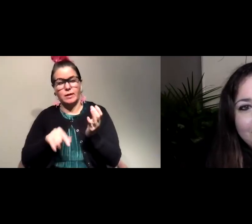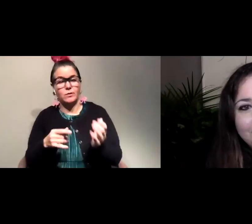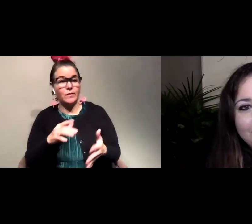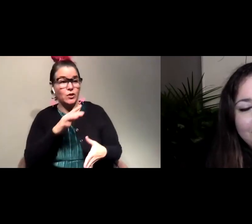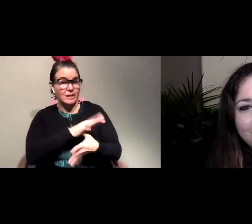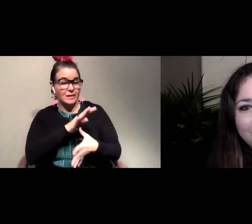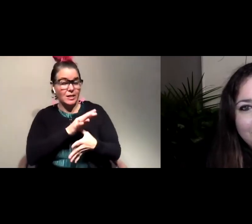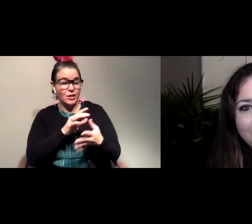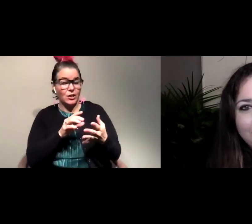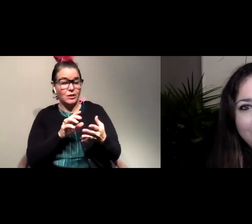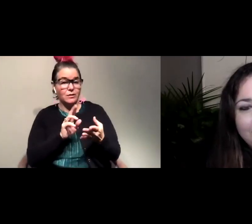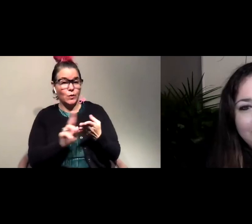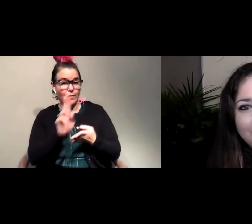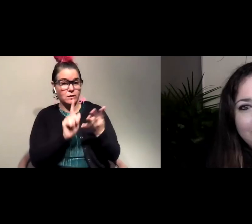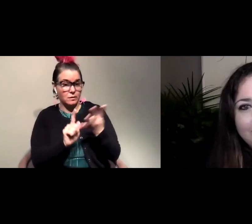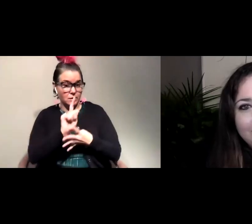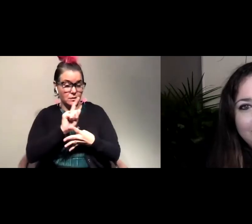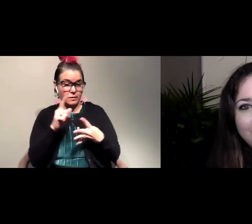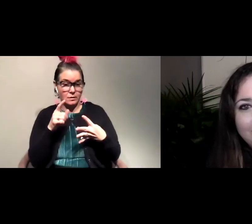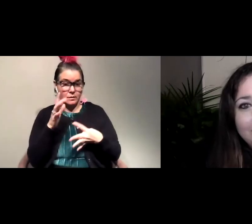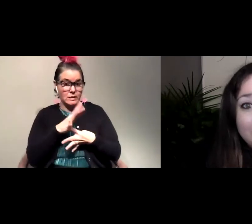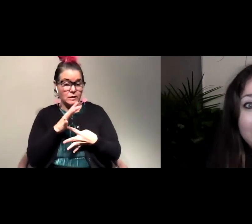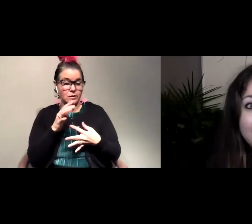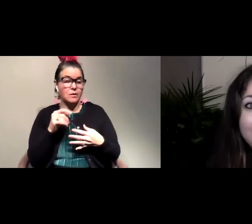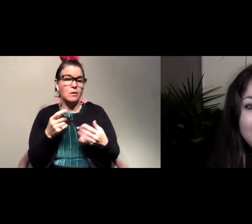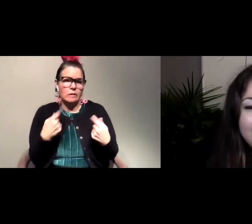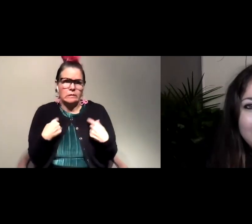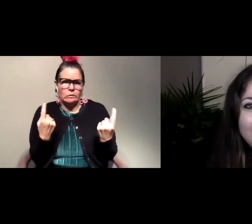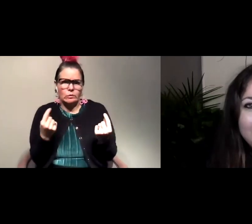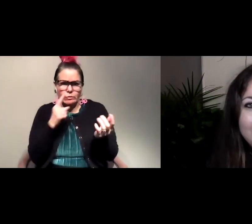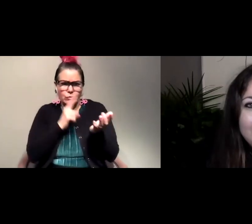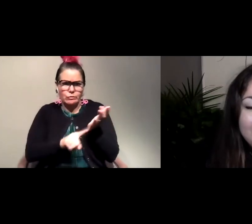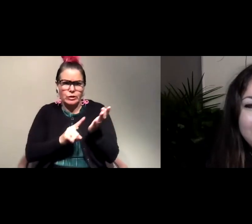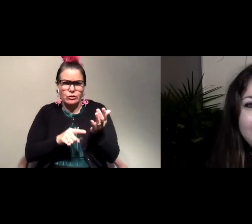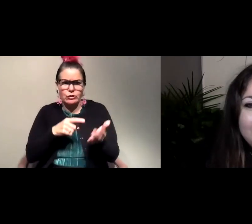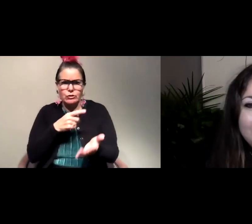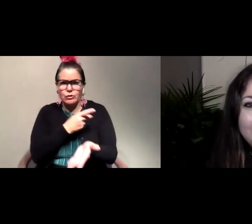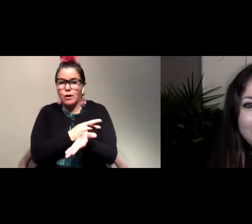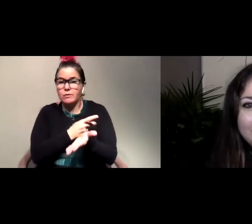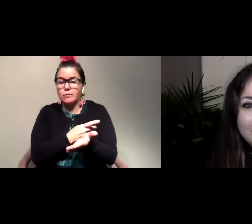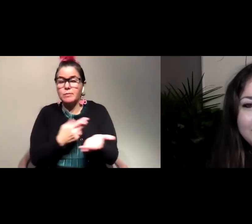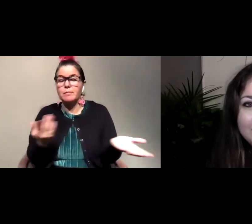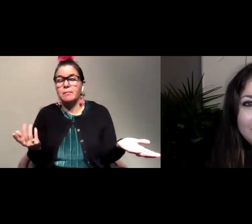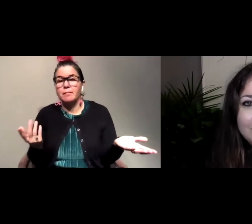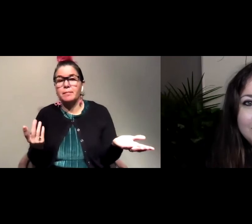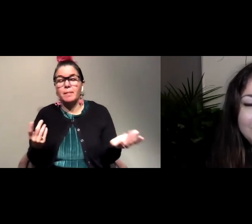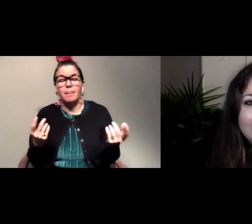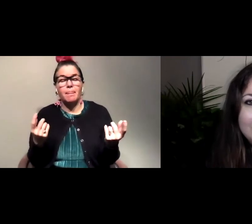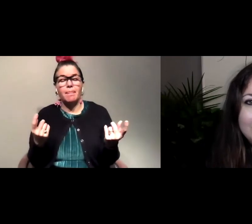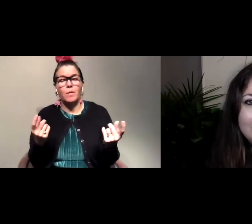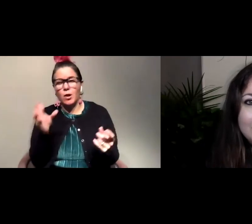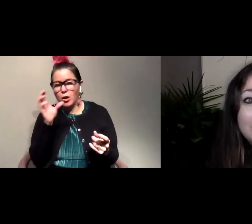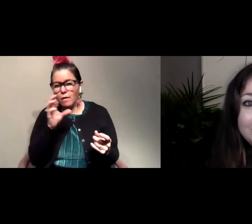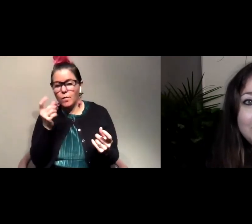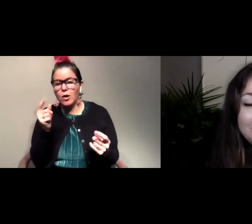undergrad and you're thinking about, oh my goodness, what do I want to research in grad school? One thing to kind of look for is a